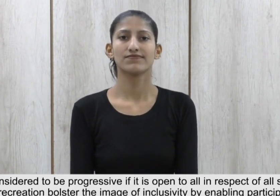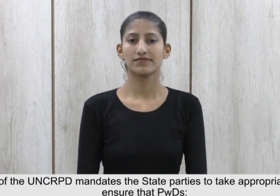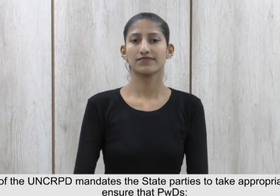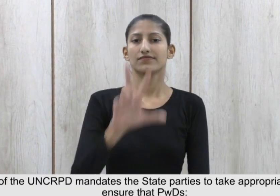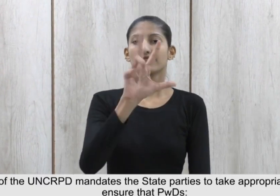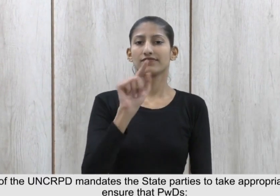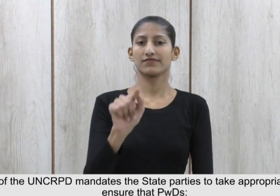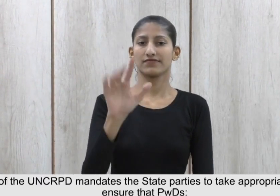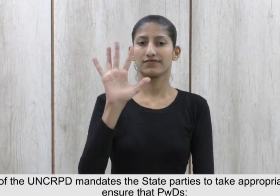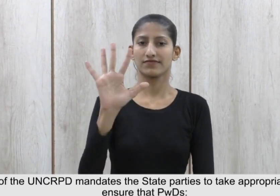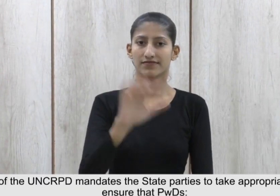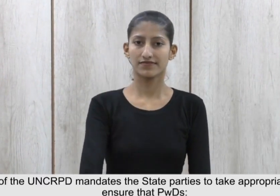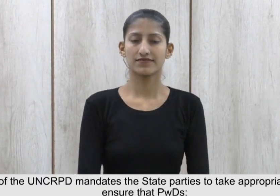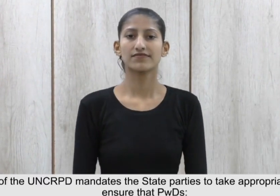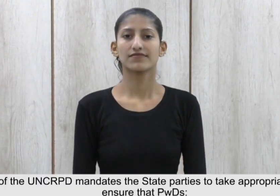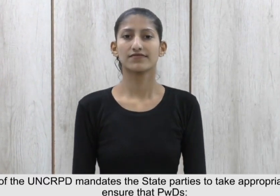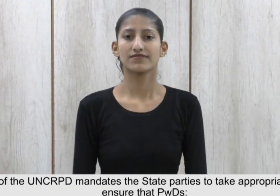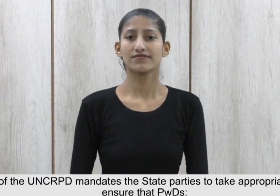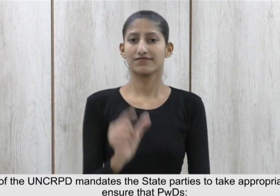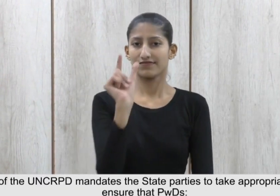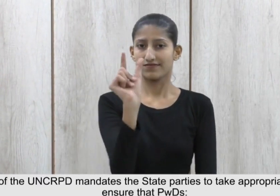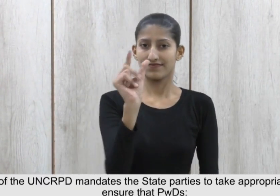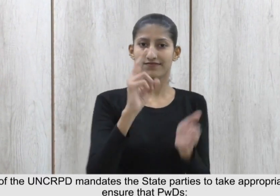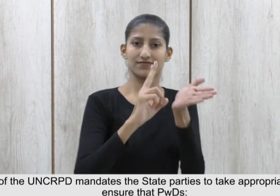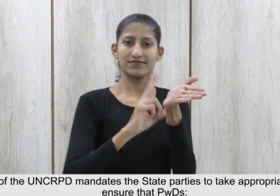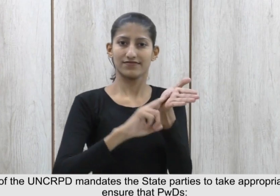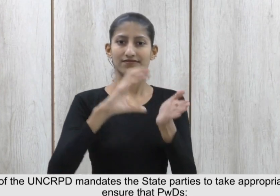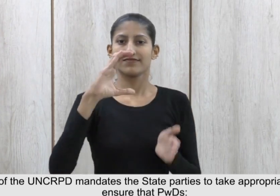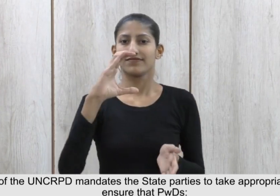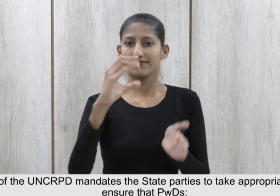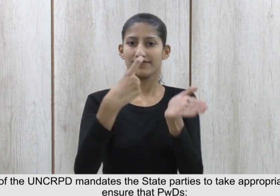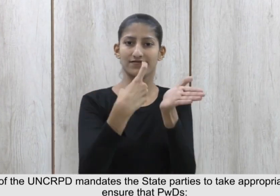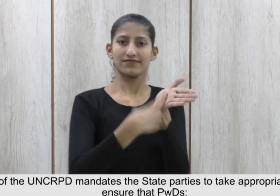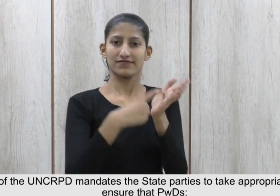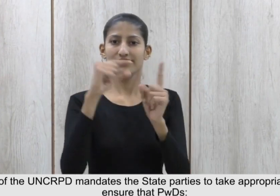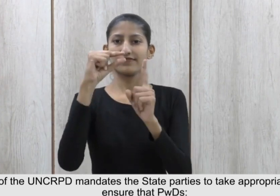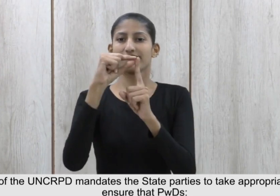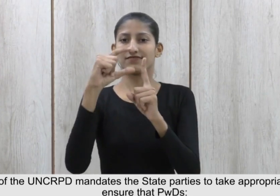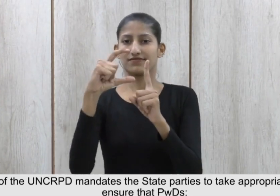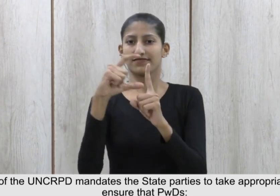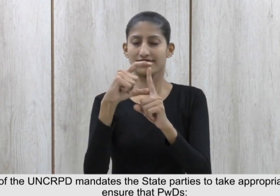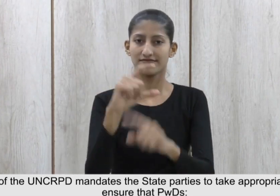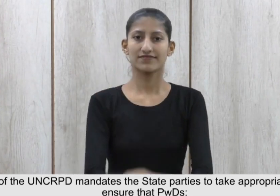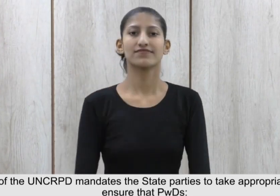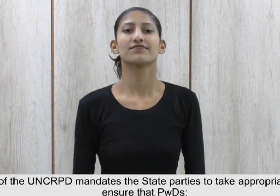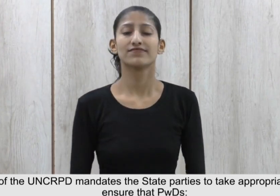8.5 Article 30 of the UNCRPD